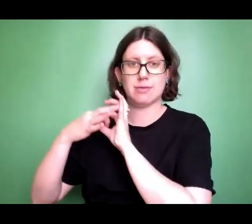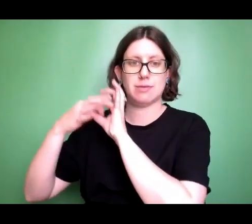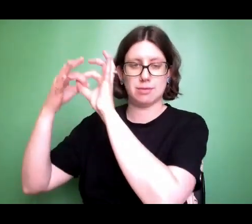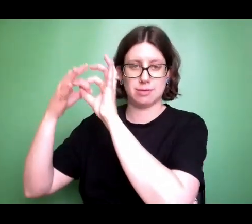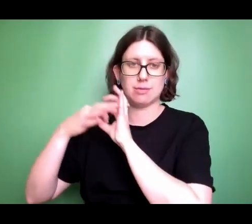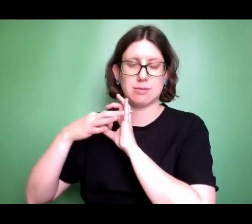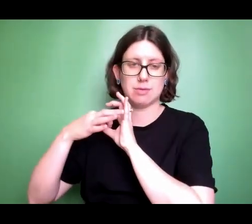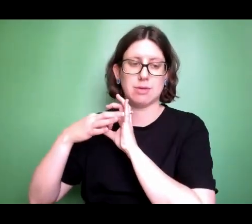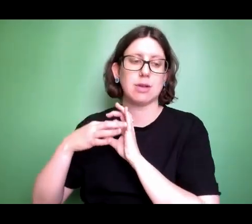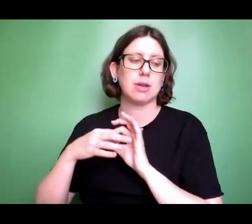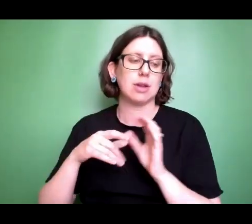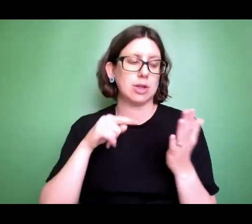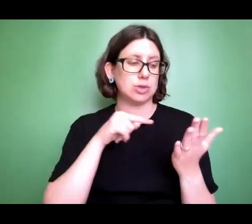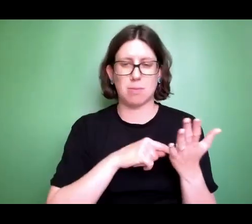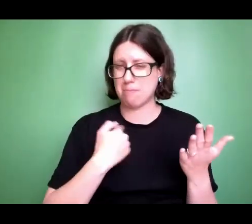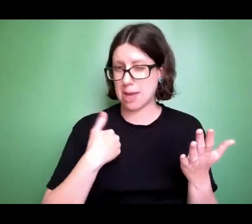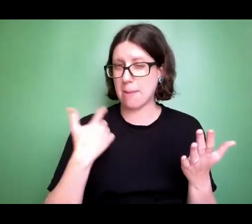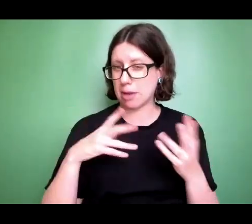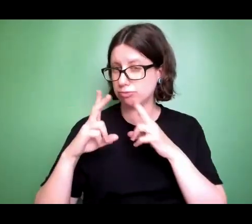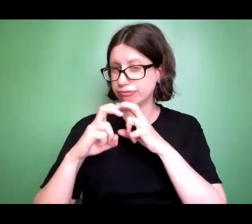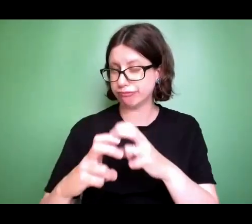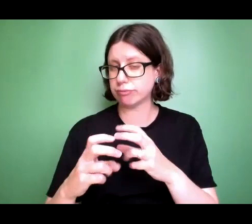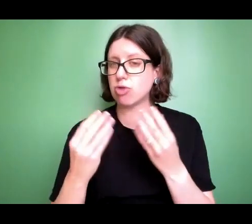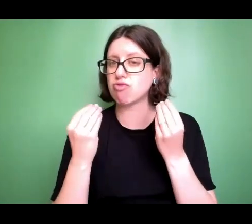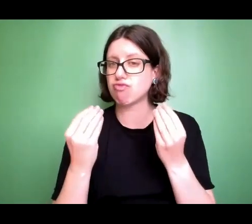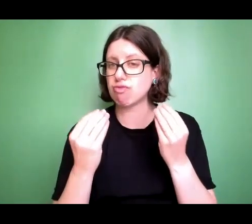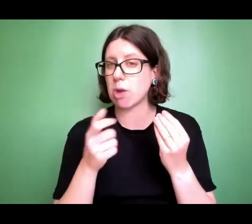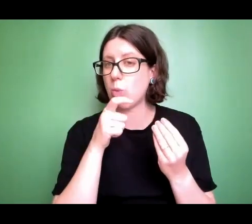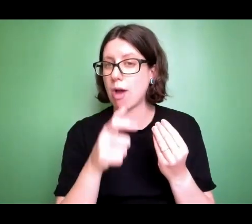do you want know what it means? It means anyone.